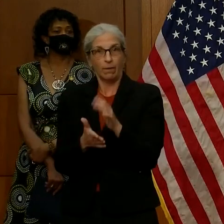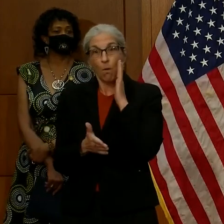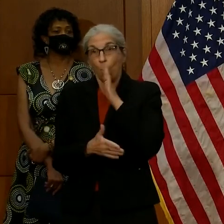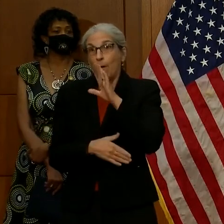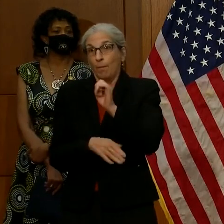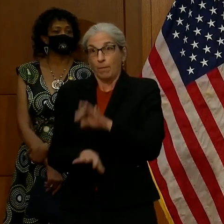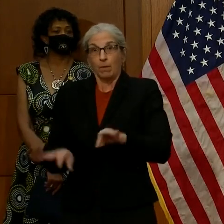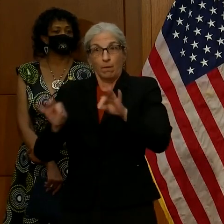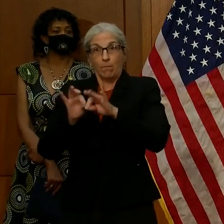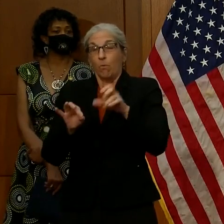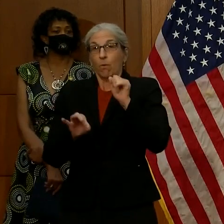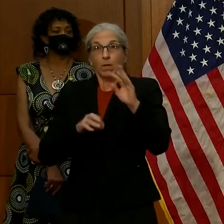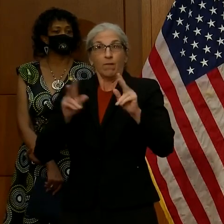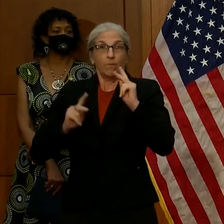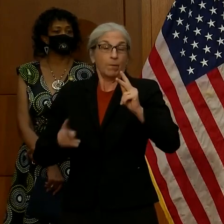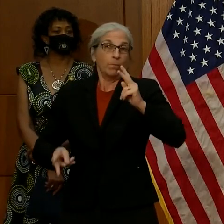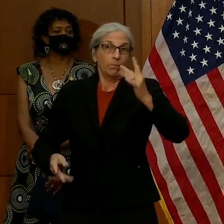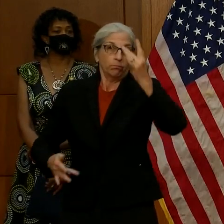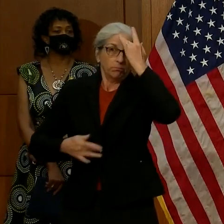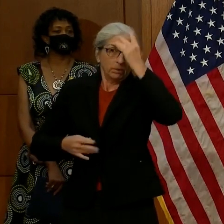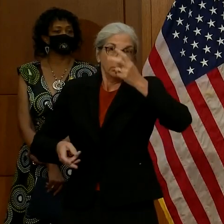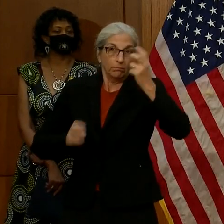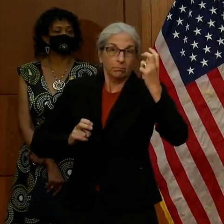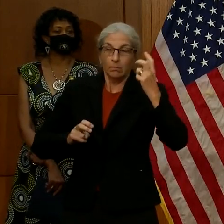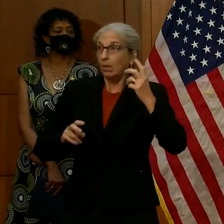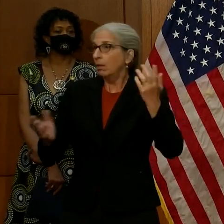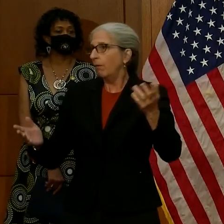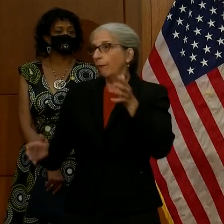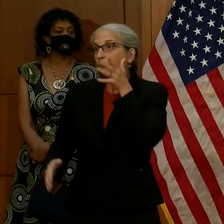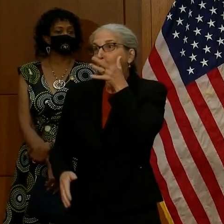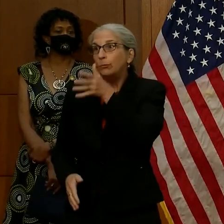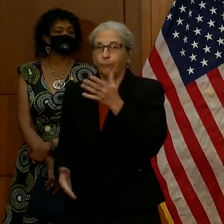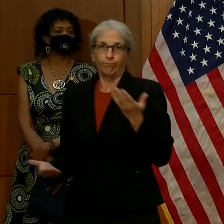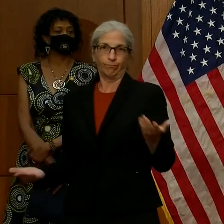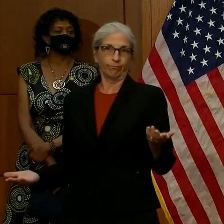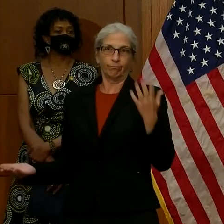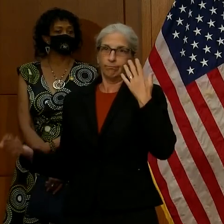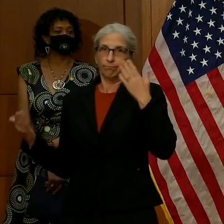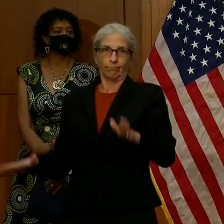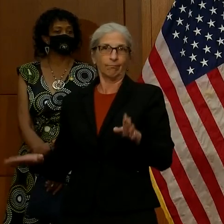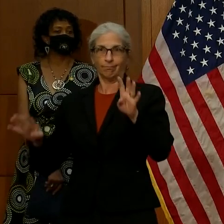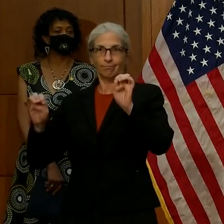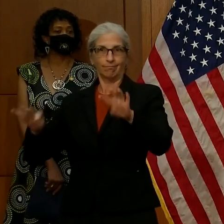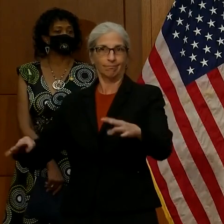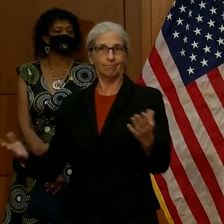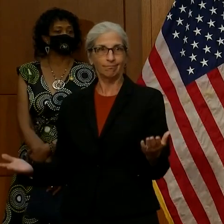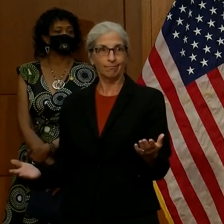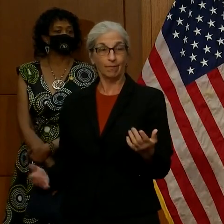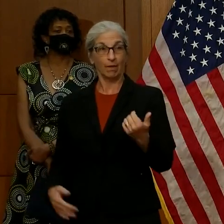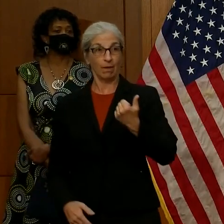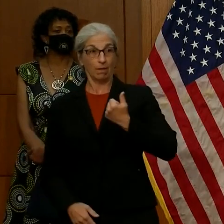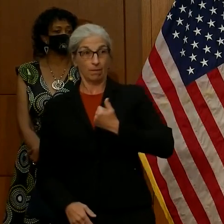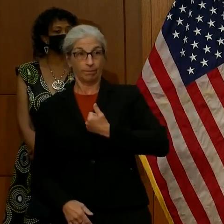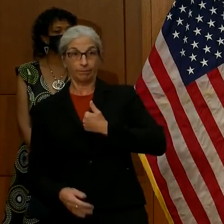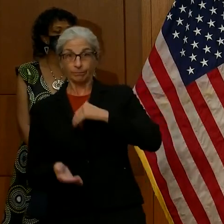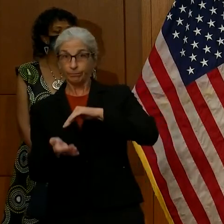don't have the answer. I can't predict how things are going to go. I will say this as a physician.